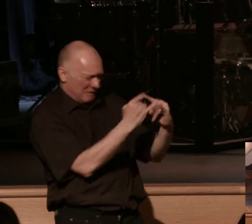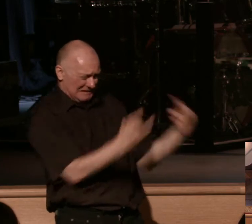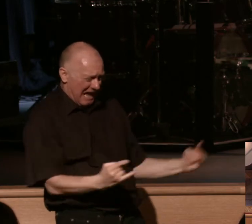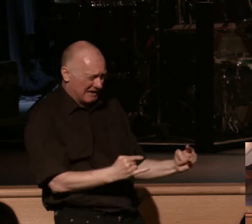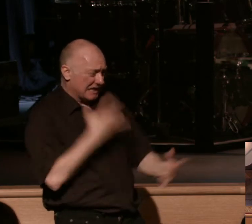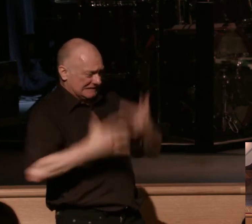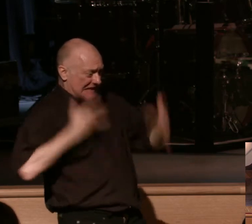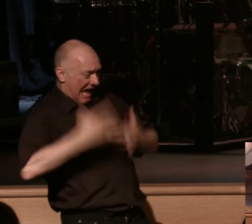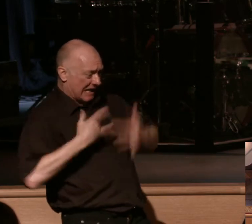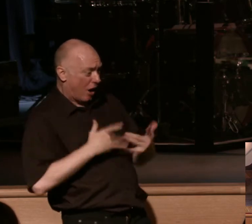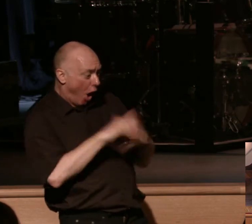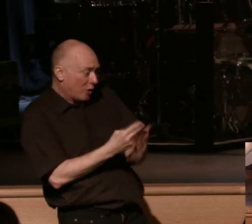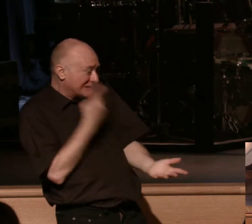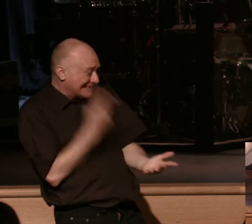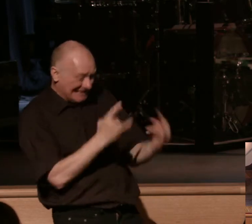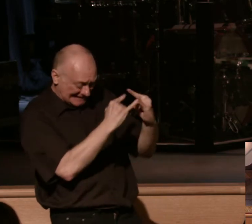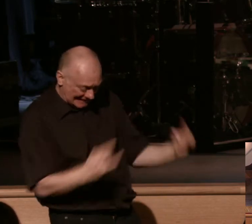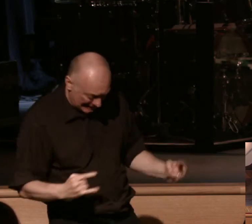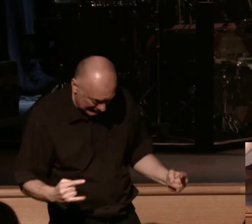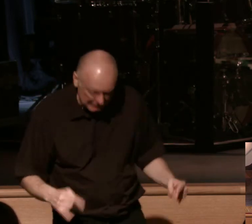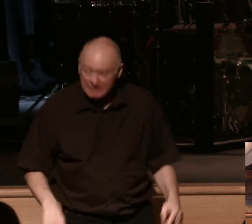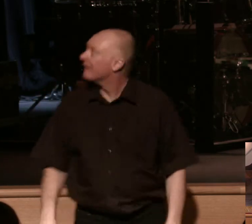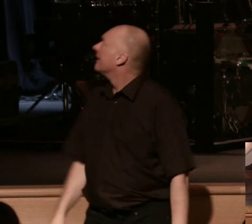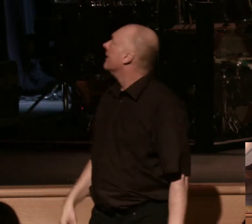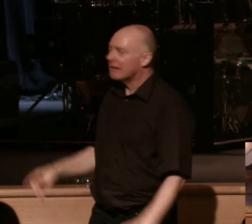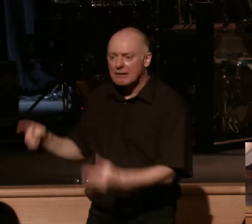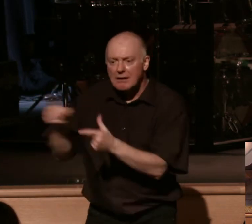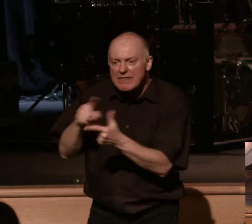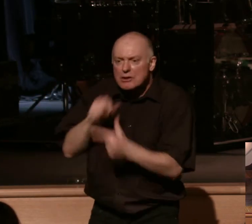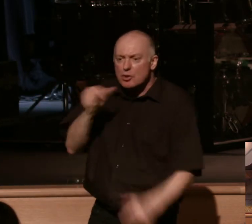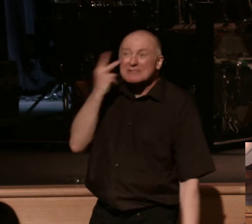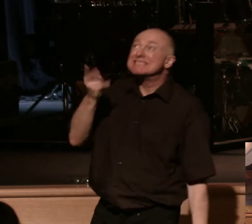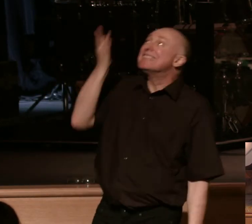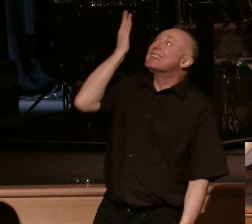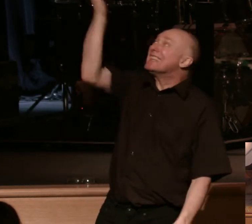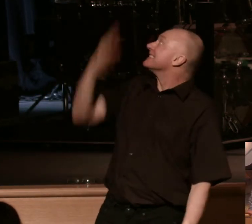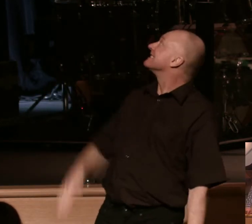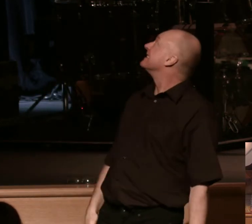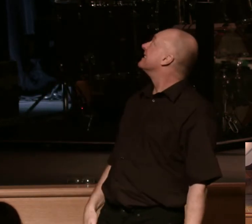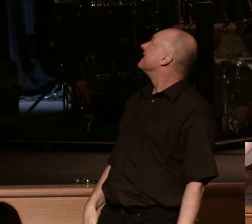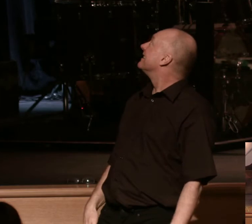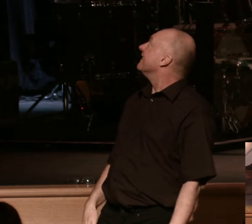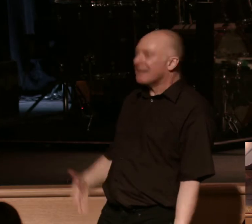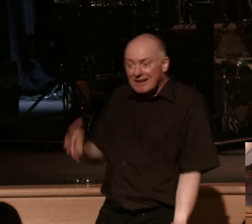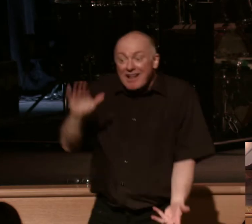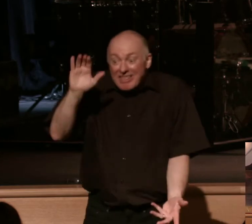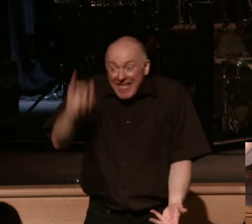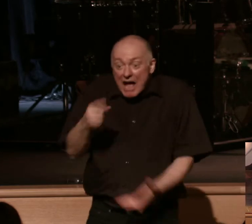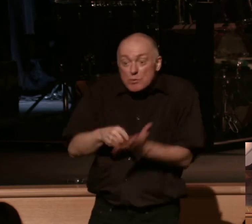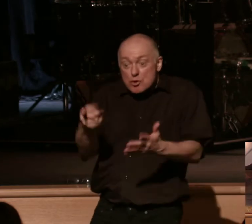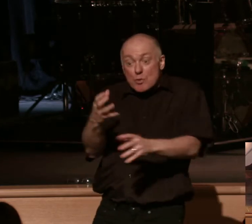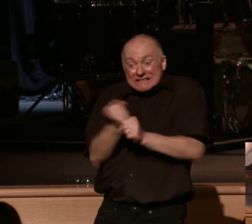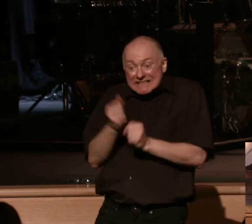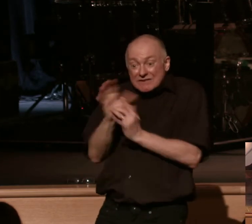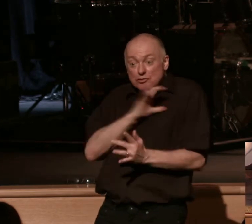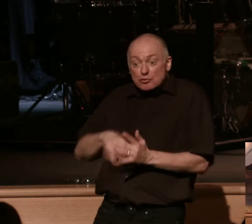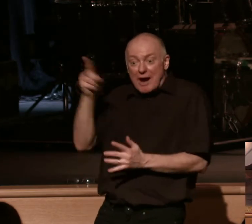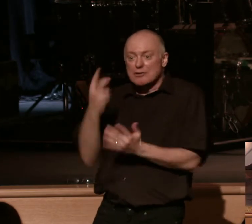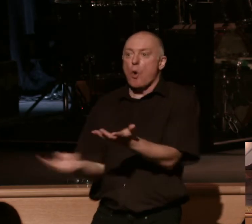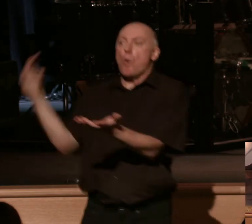because all you see is the tent, back to the other picture, you don't see this, okay? But this is your reality in Jesus Christ. Your resurrection body, man,